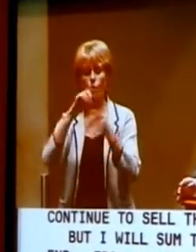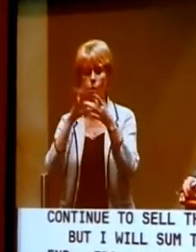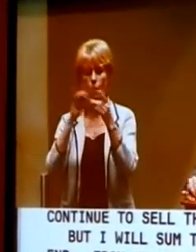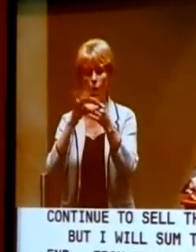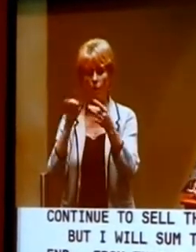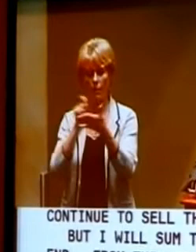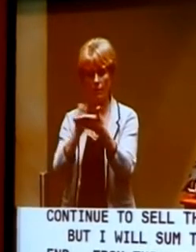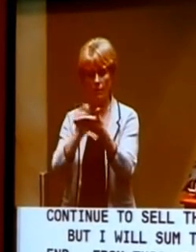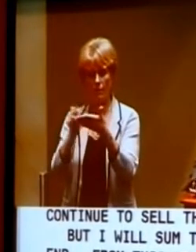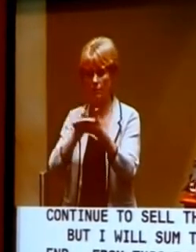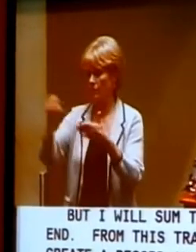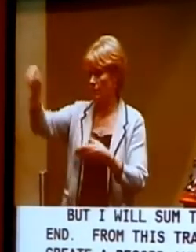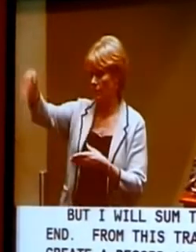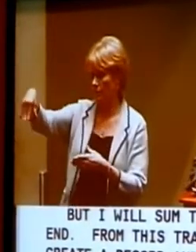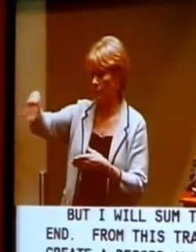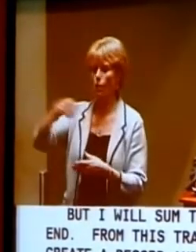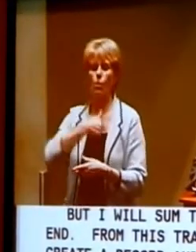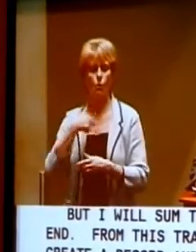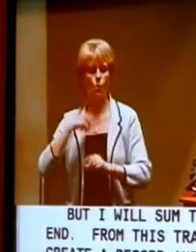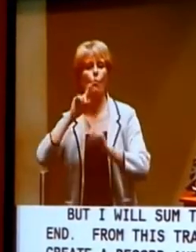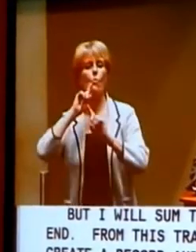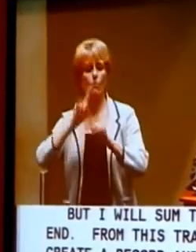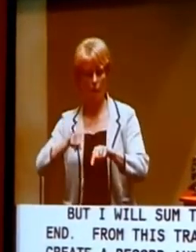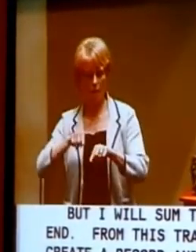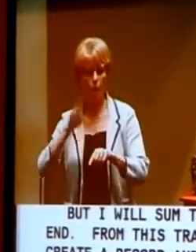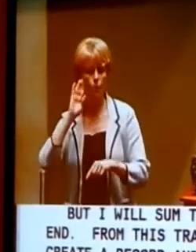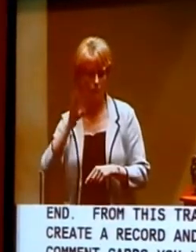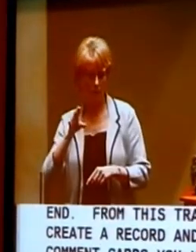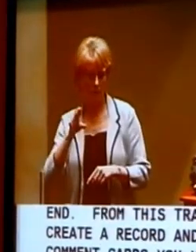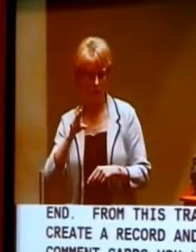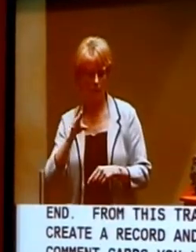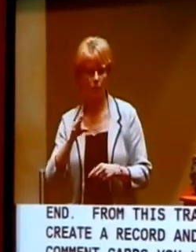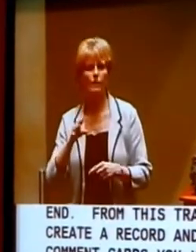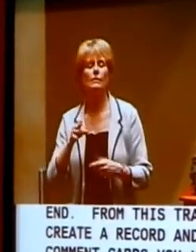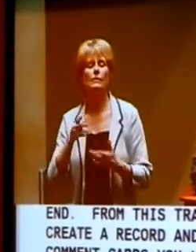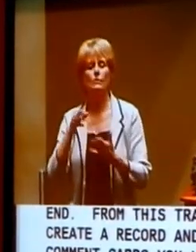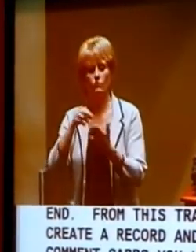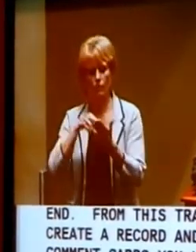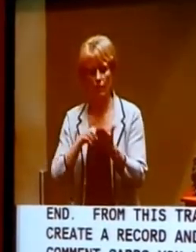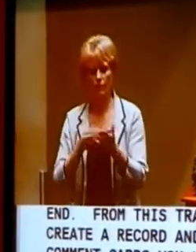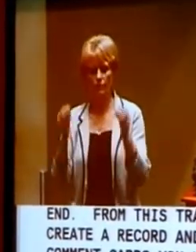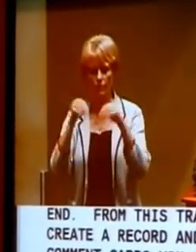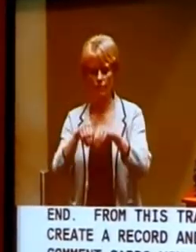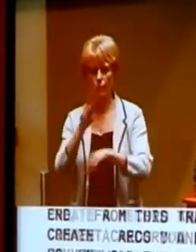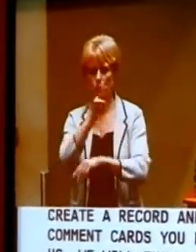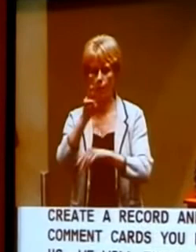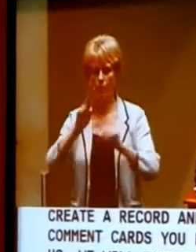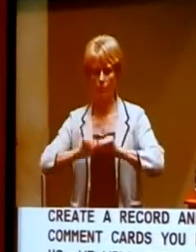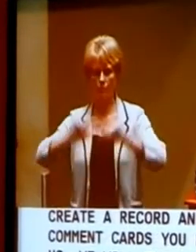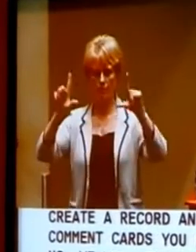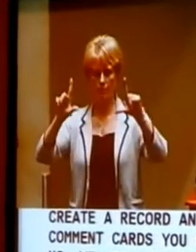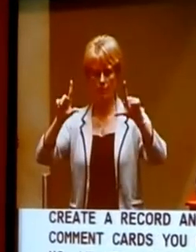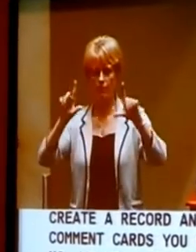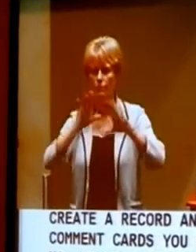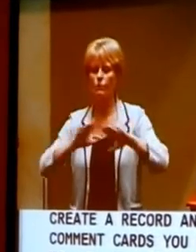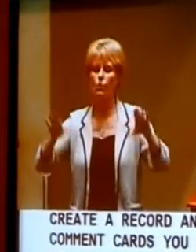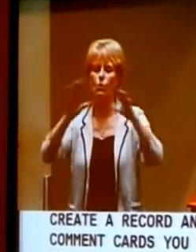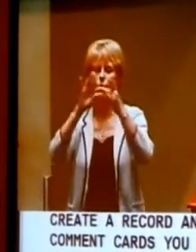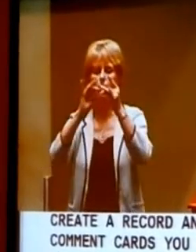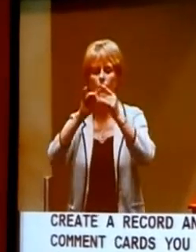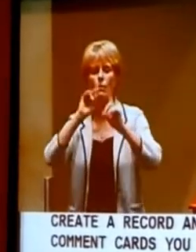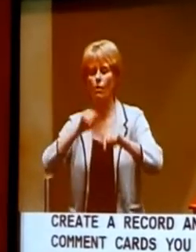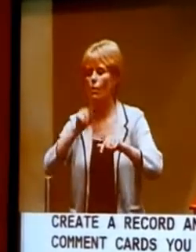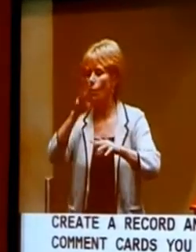us. We will then reply directly to the comment cards. We will create a record that will go on our website of everybody's comments and what the responses are. So